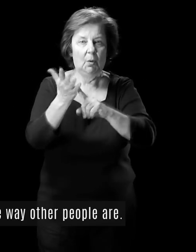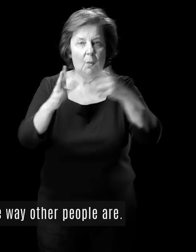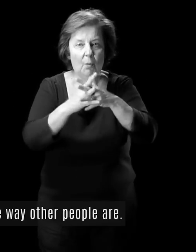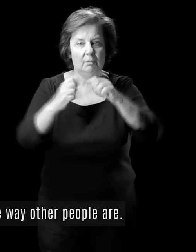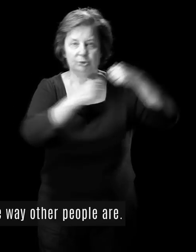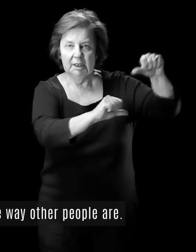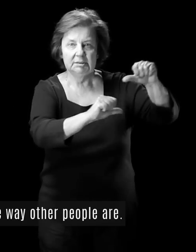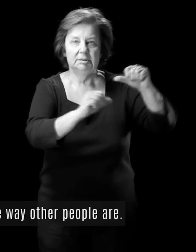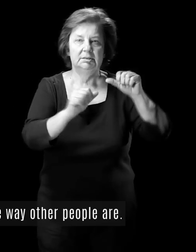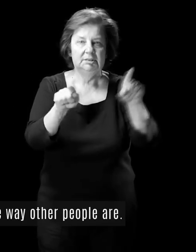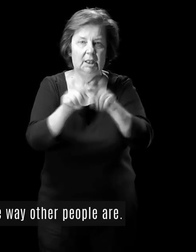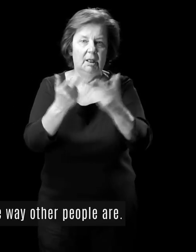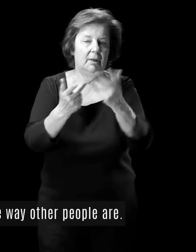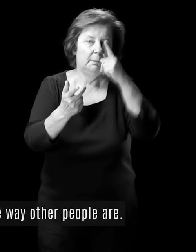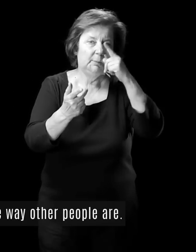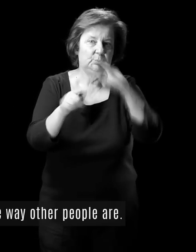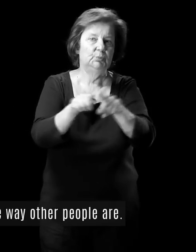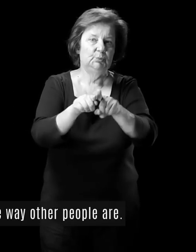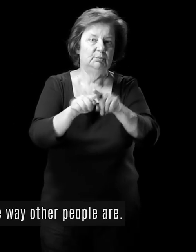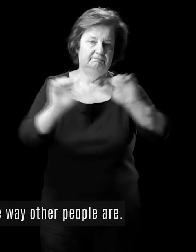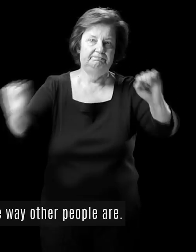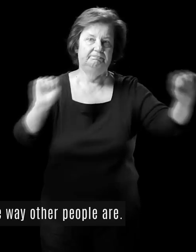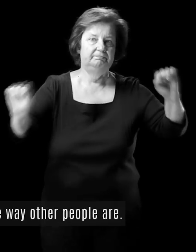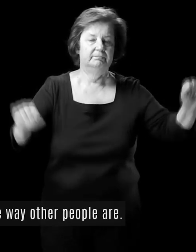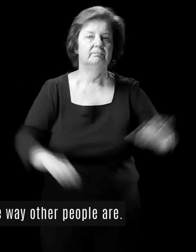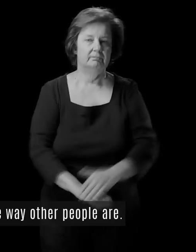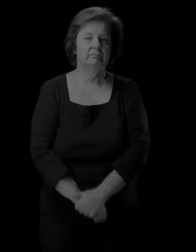protected by the law in the same way other people are.